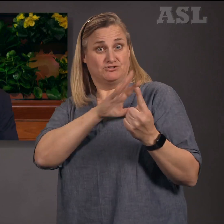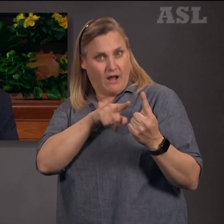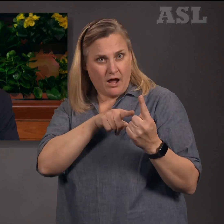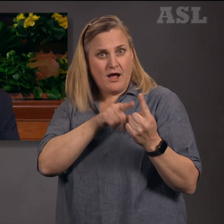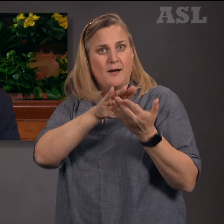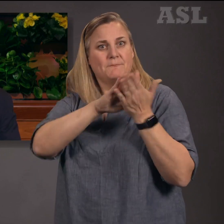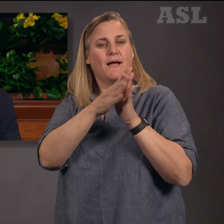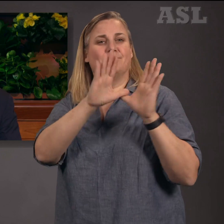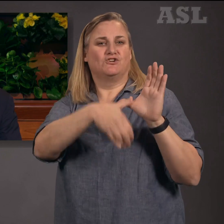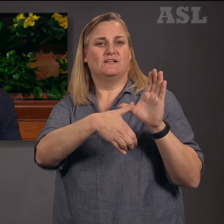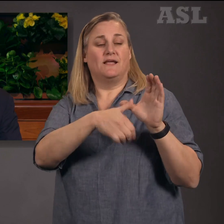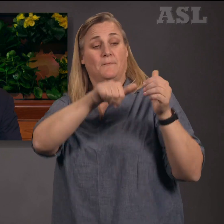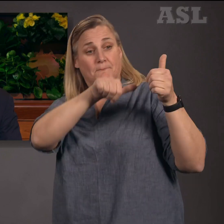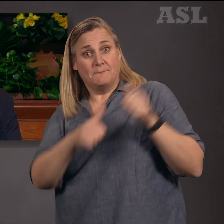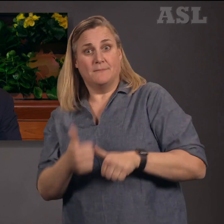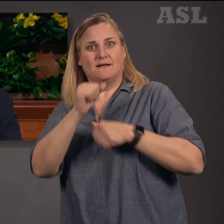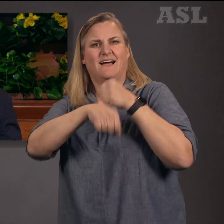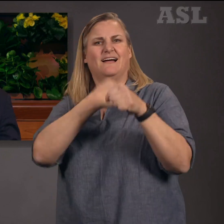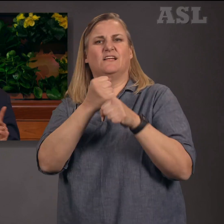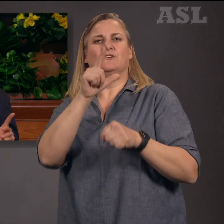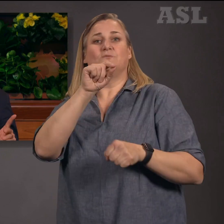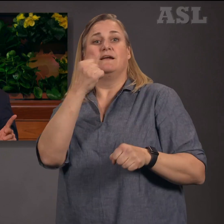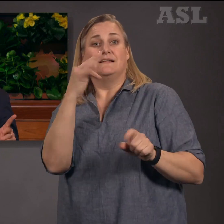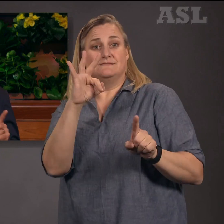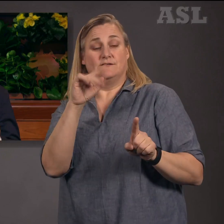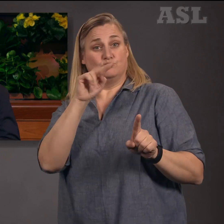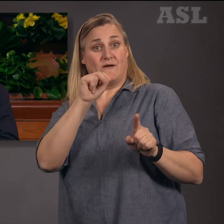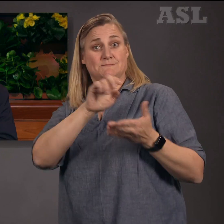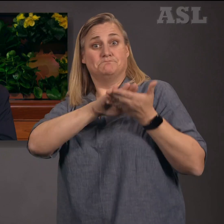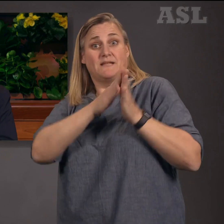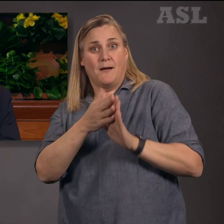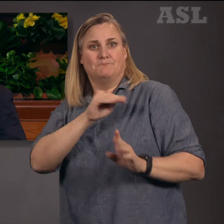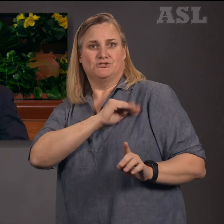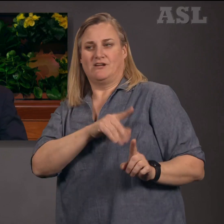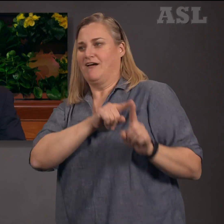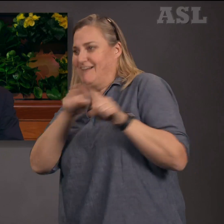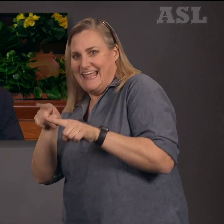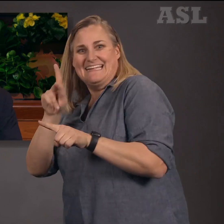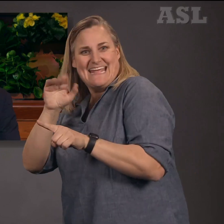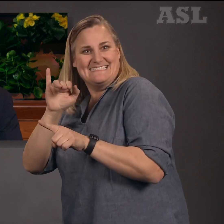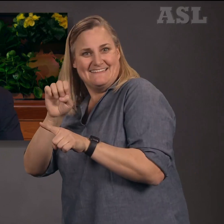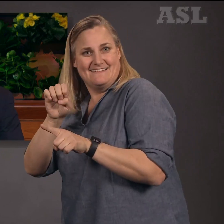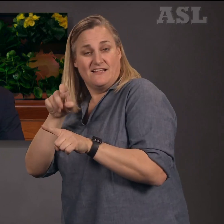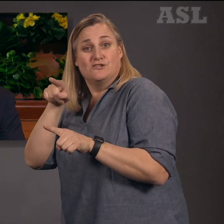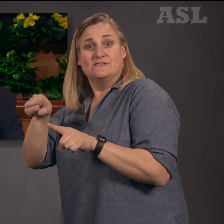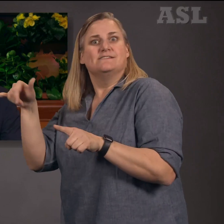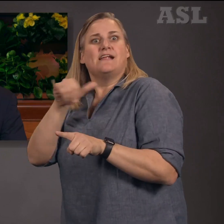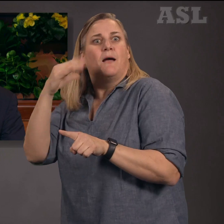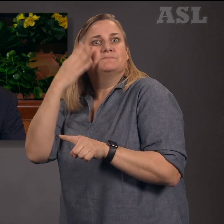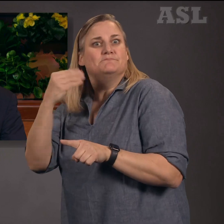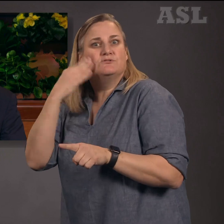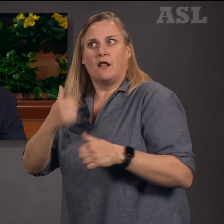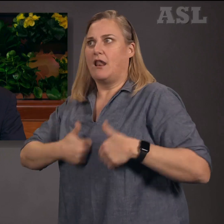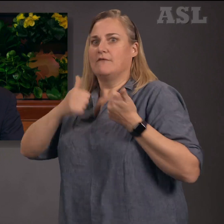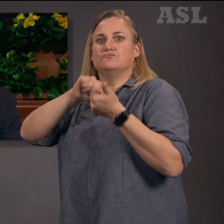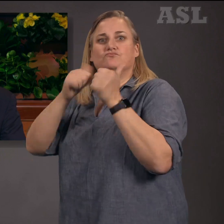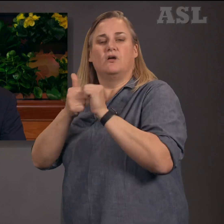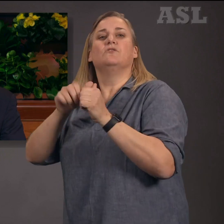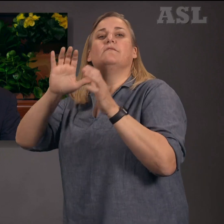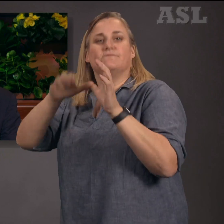in 2019. Travis became a missionary to Casey, who also experienced a life-changing conversion.